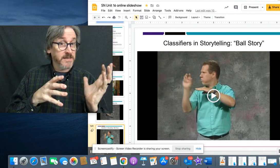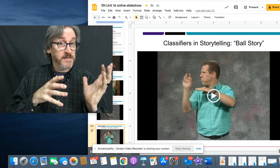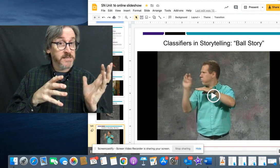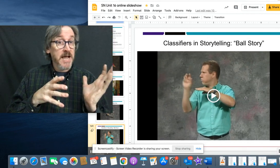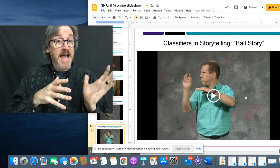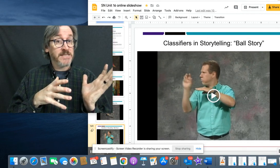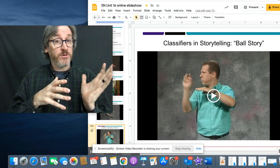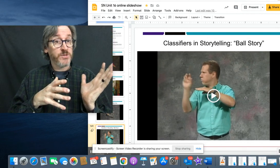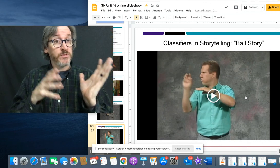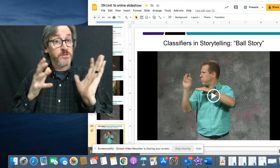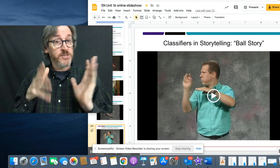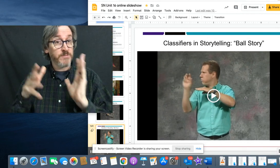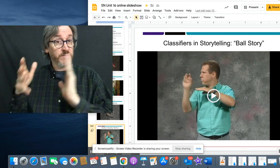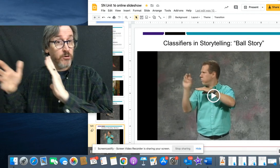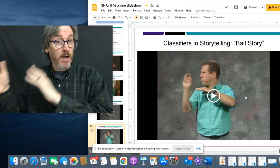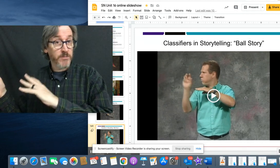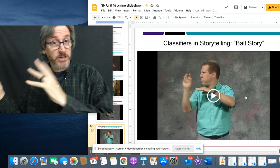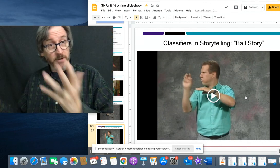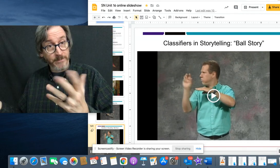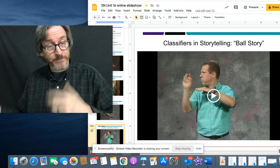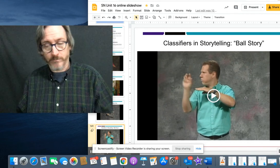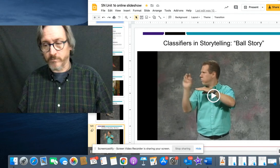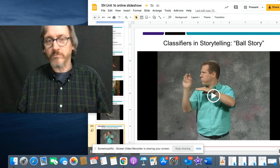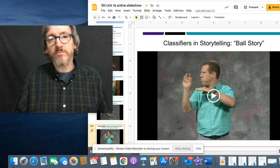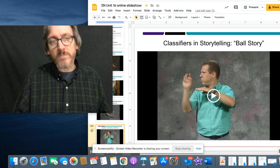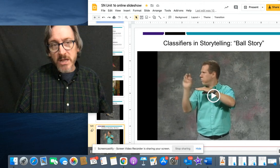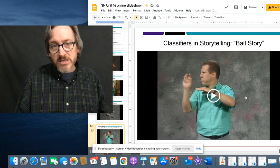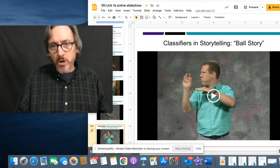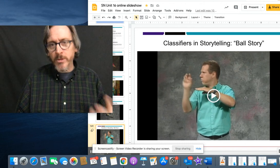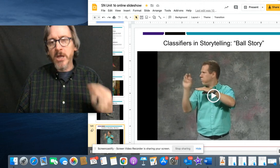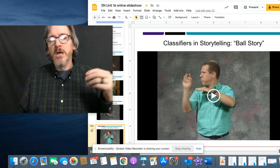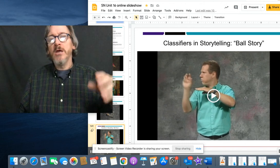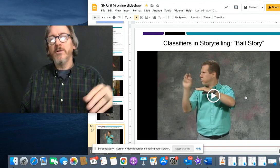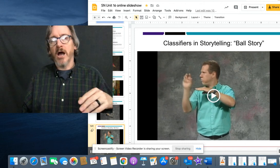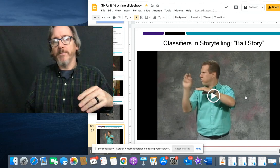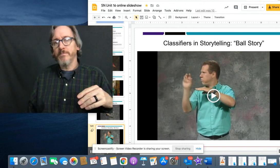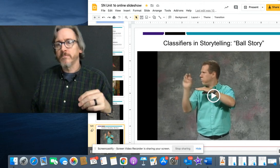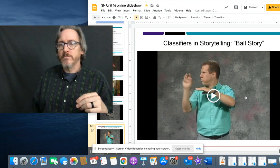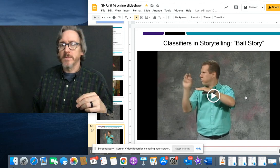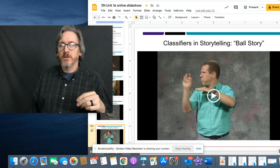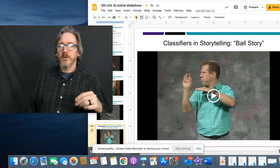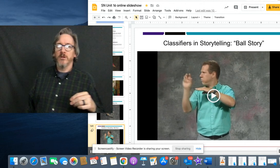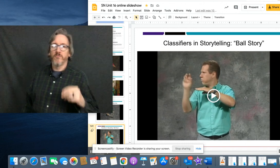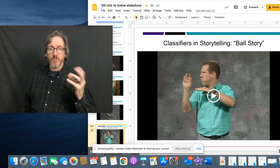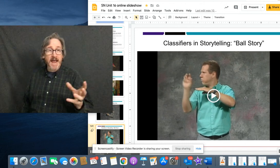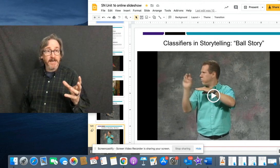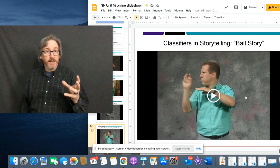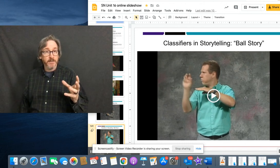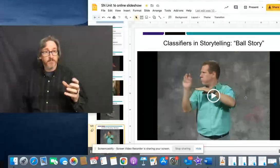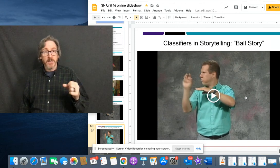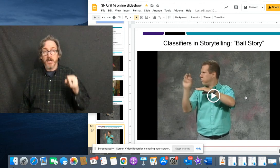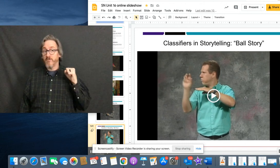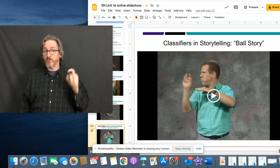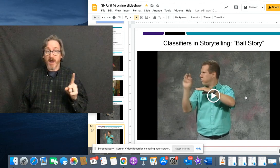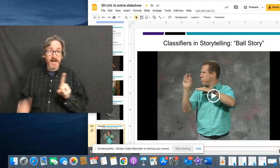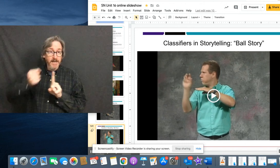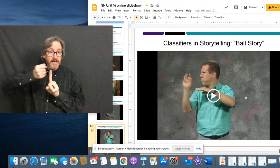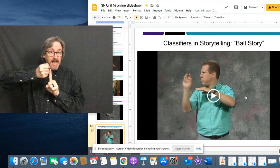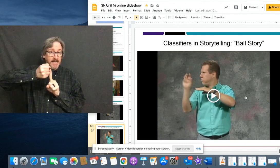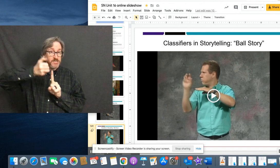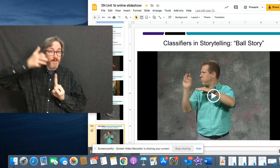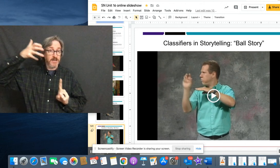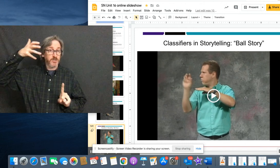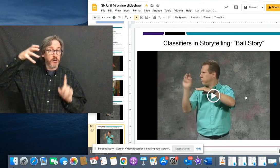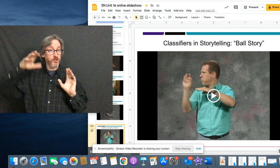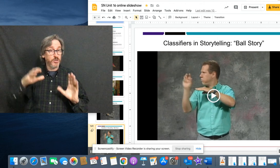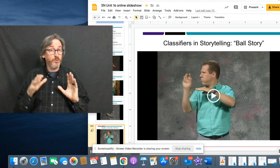comment sentence, as opposed to subject, verb, object, right? So variety. Variety